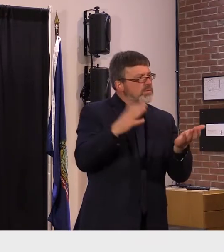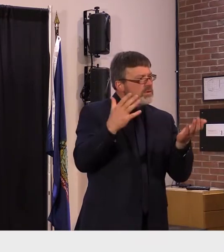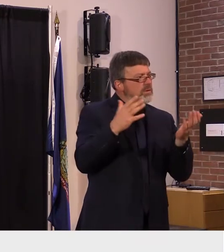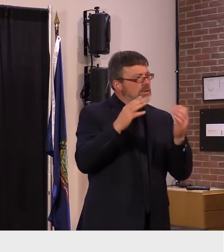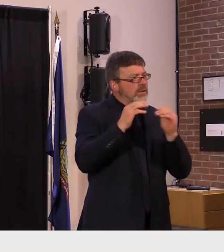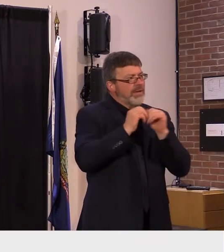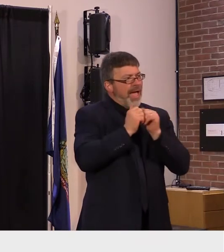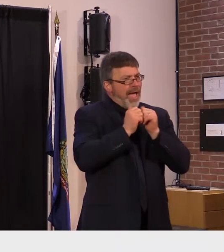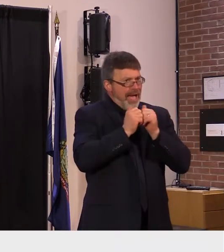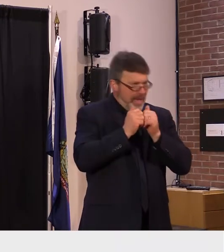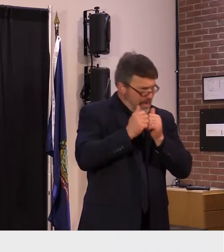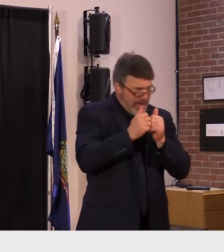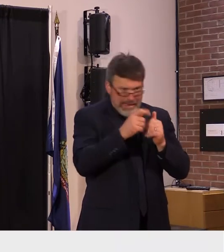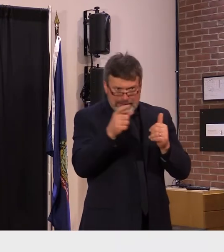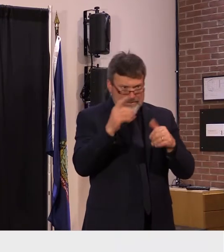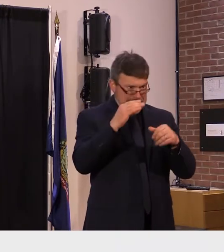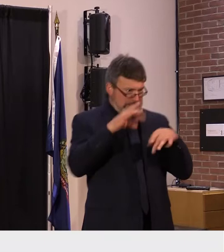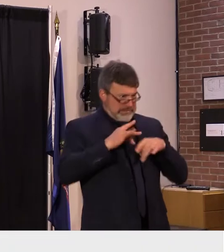available treatments